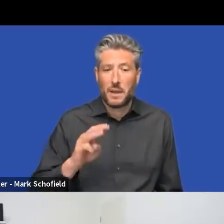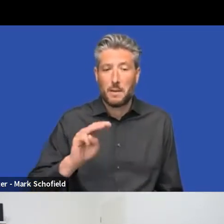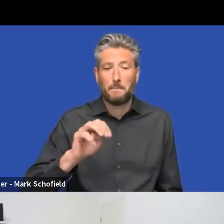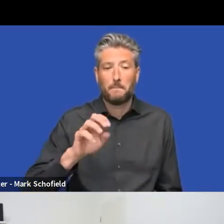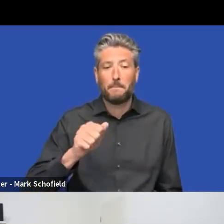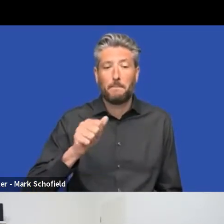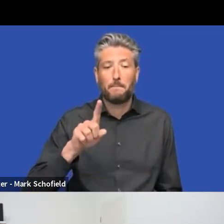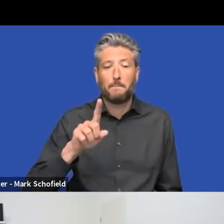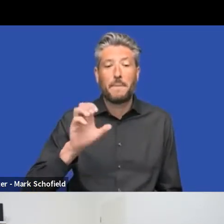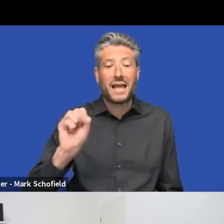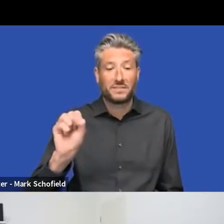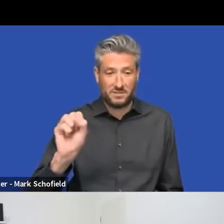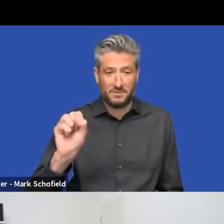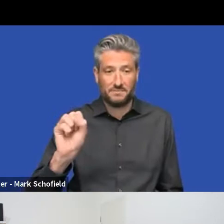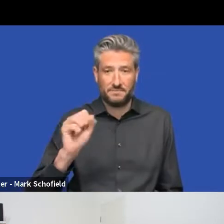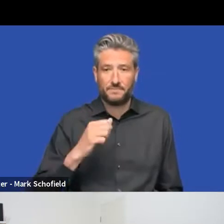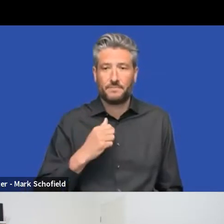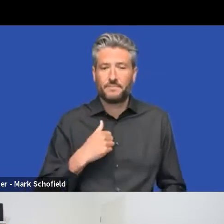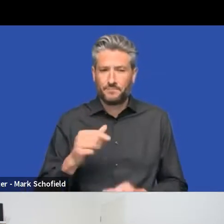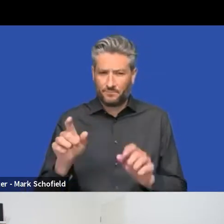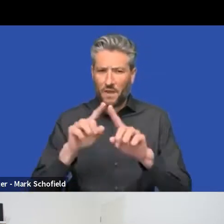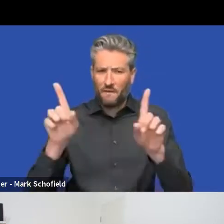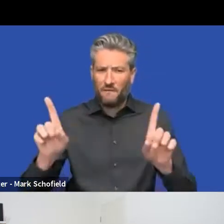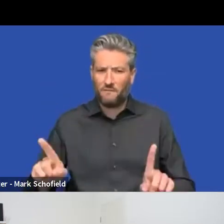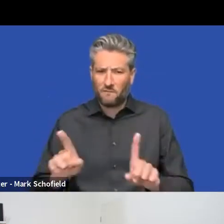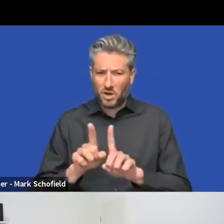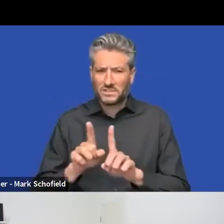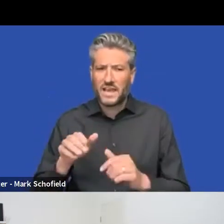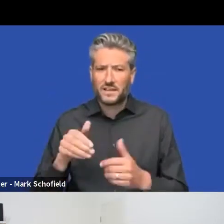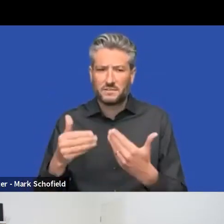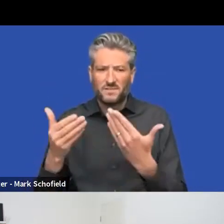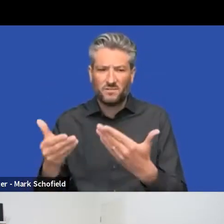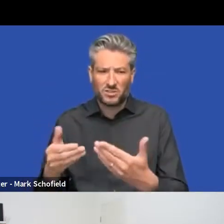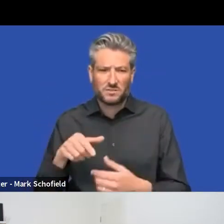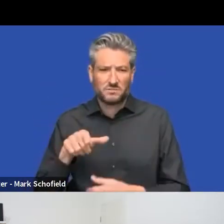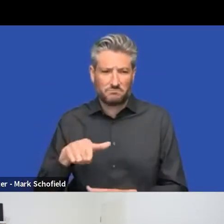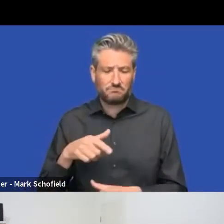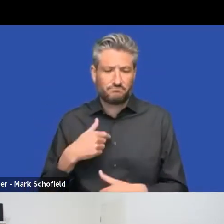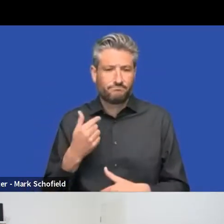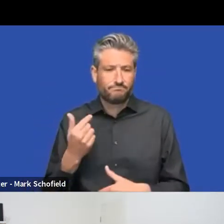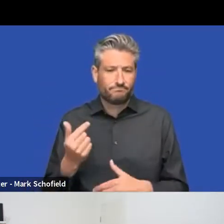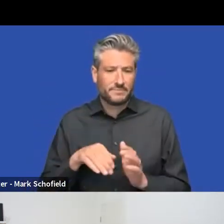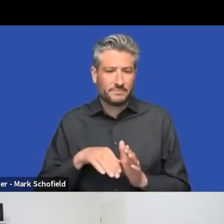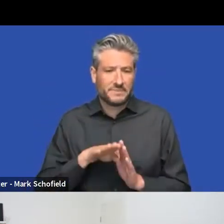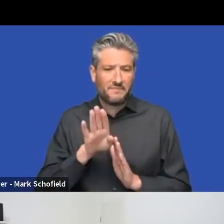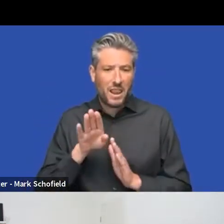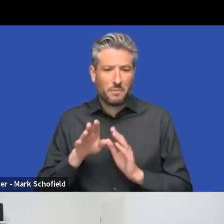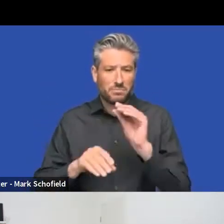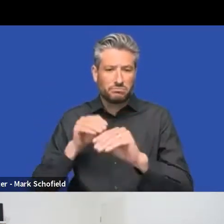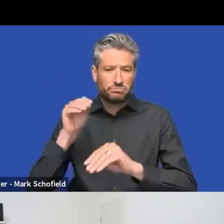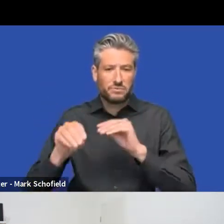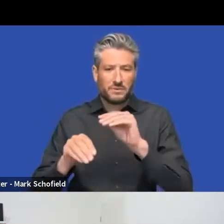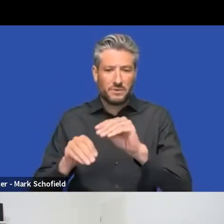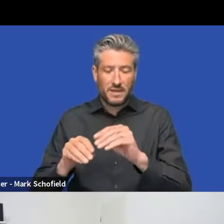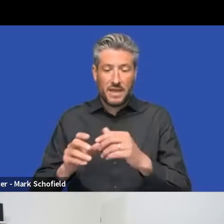And I guess my, my main focus right now is this future pooping the back office project.